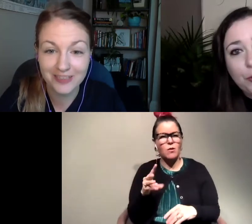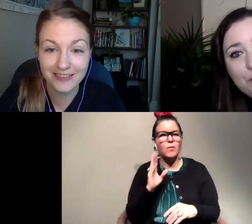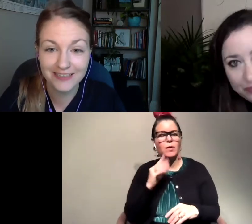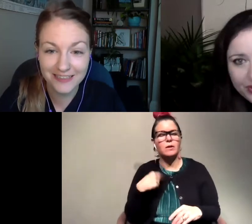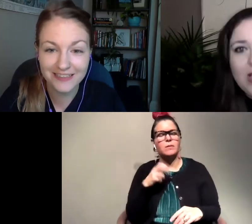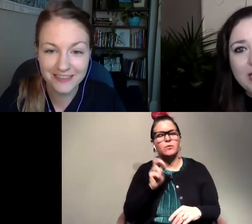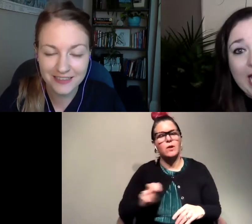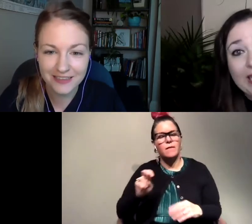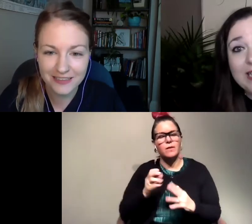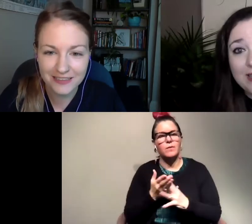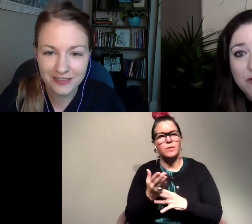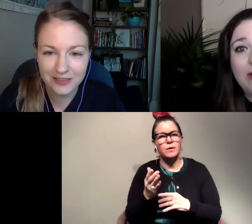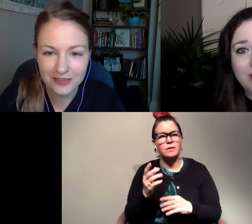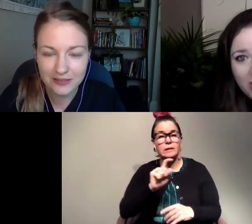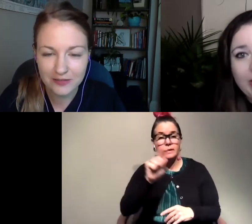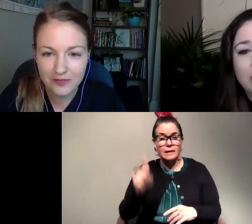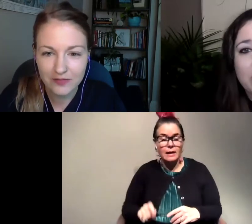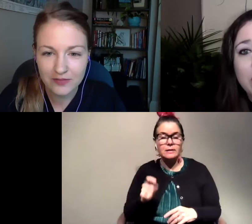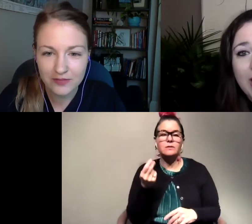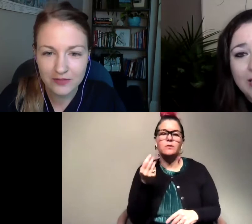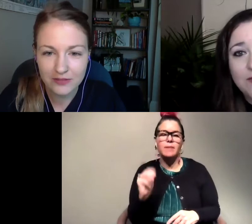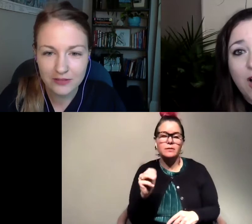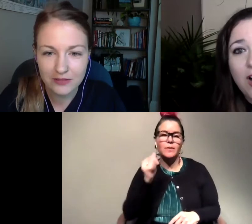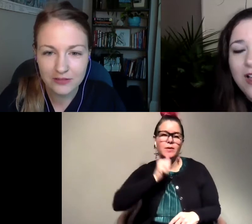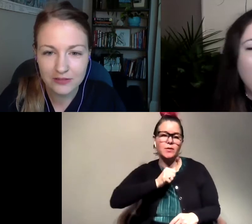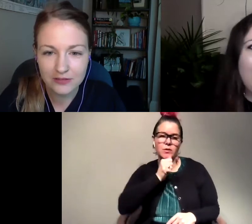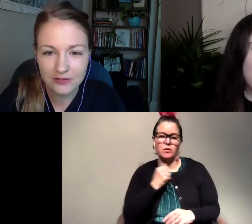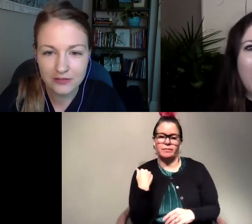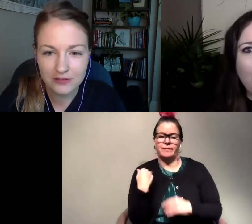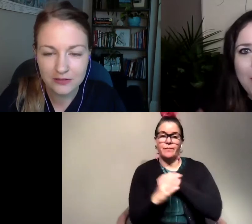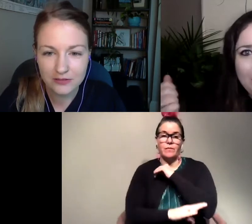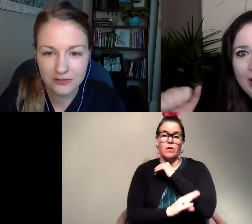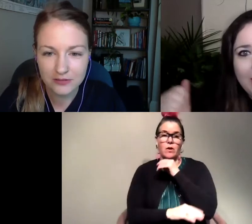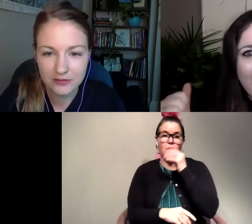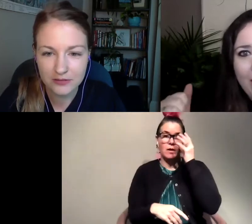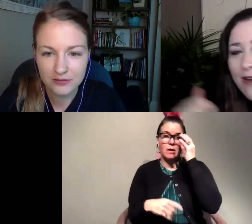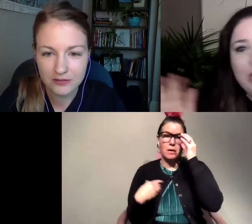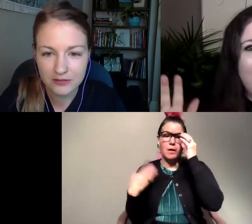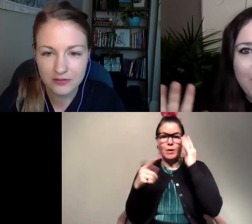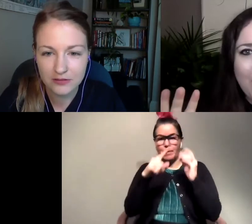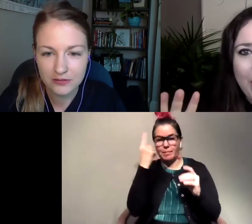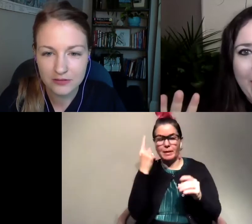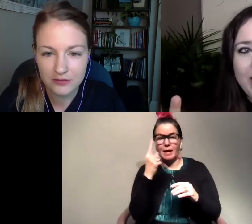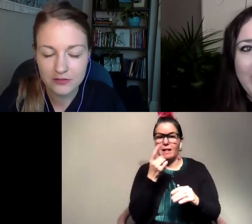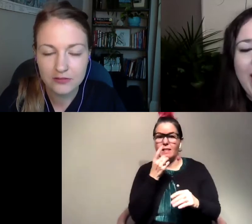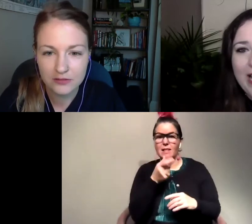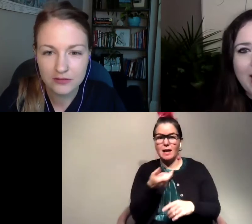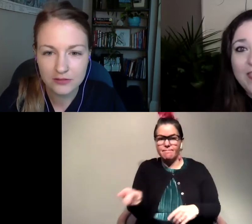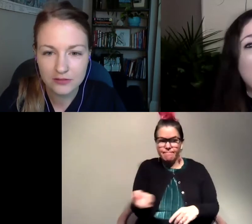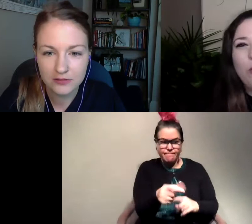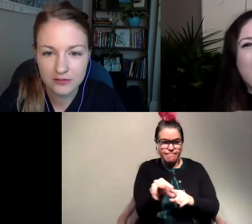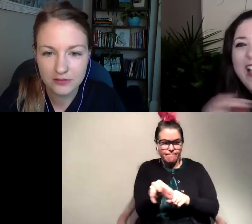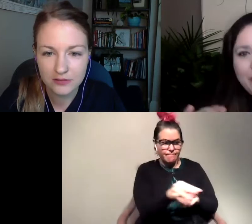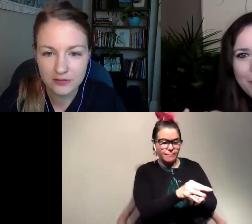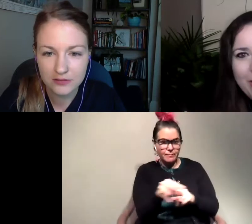through Texas and New Mexico and Arizona last fall I mean I brought my black light out every time I went out at night and